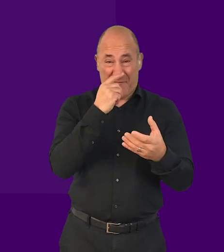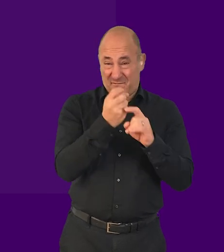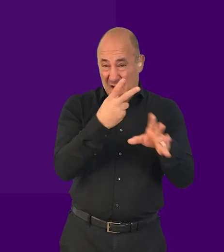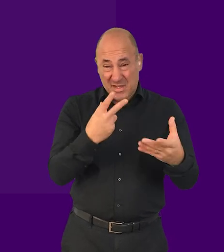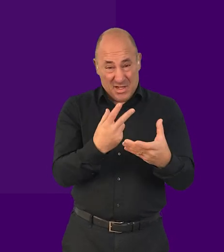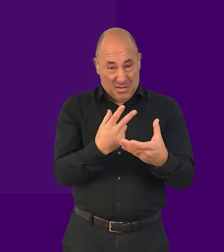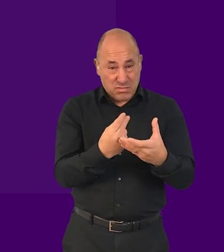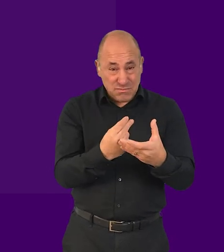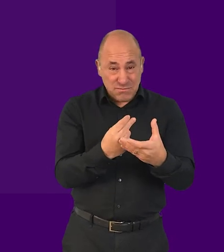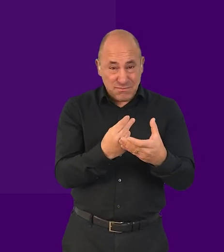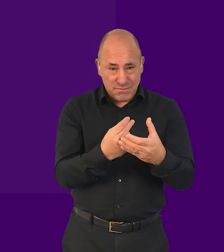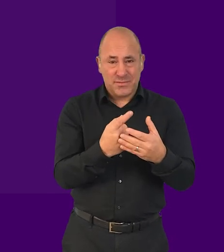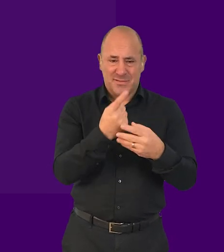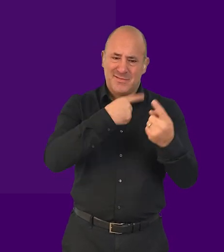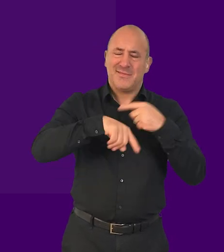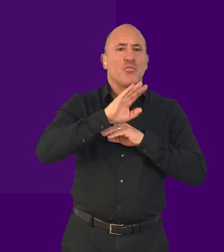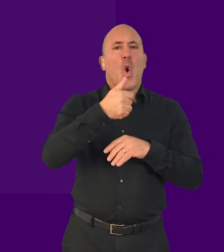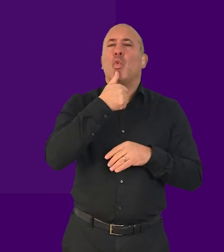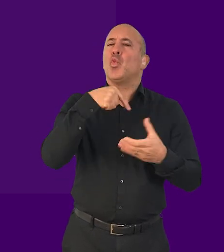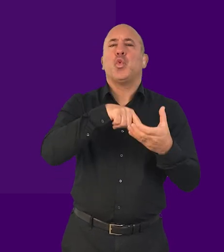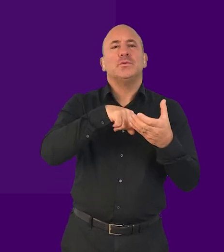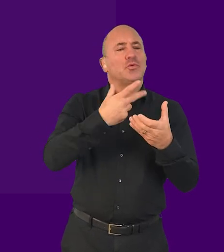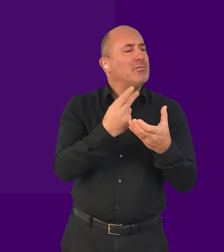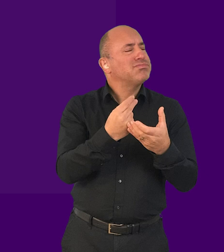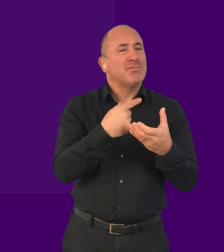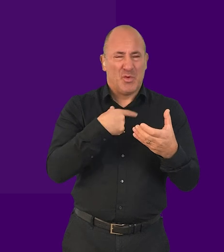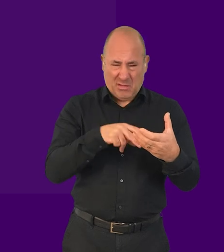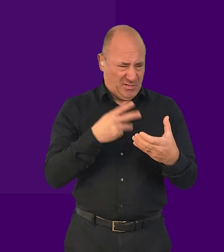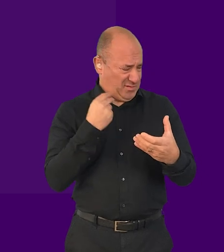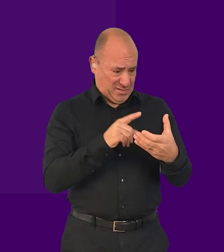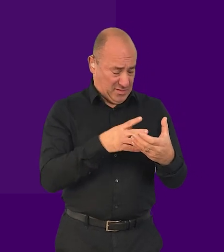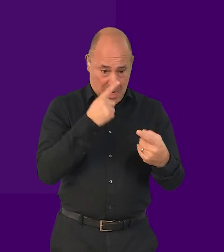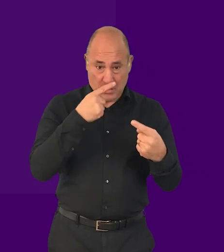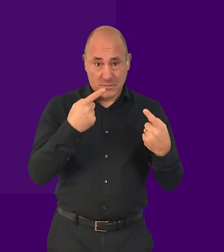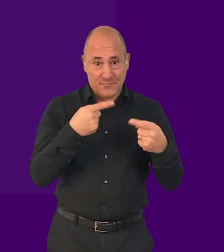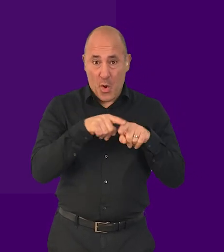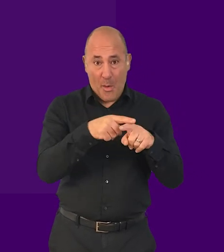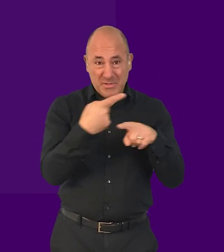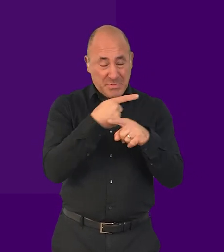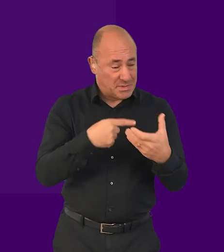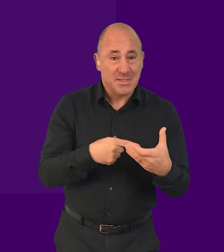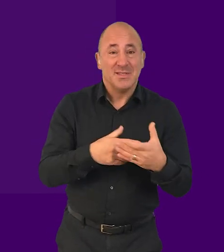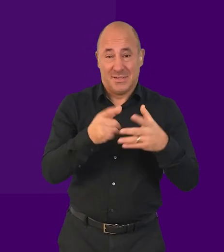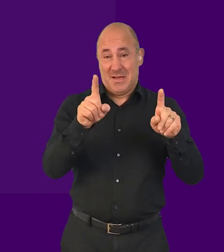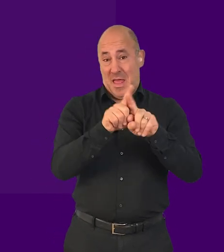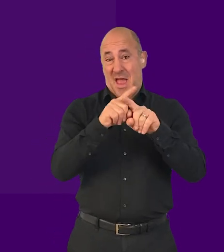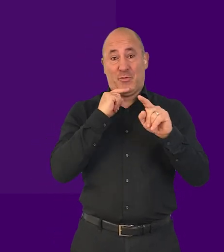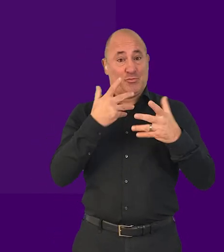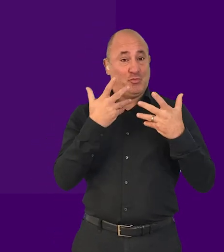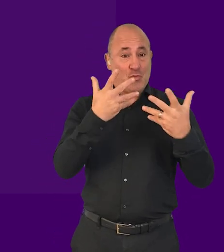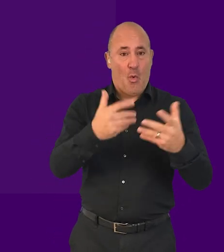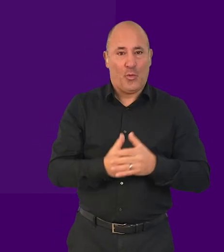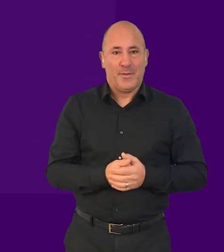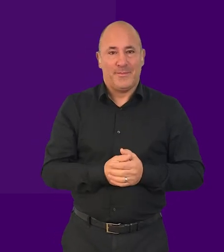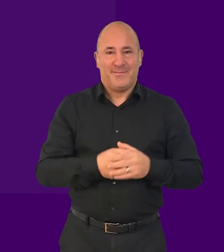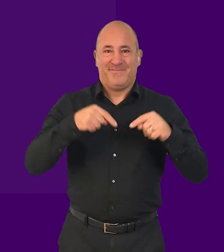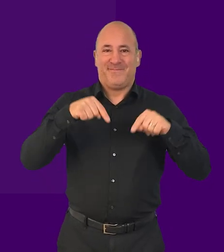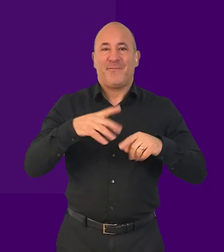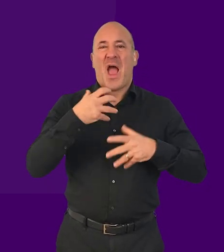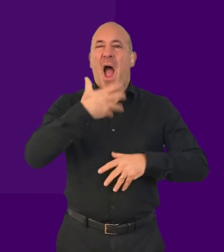is almost impossible to follow for people unaccustomed to screen readers. As an example, here we change the speaking rate